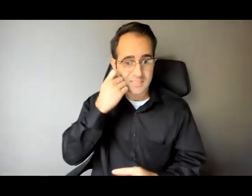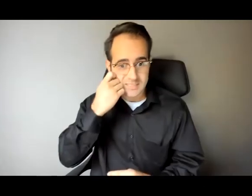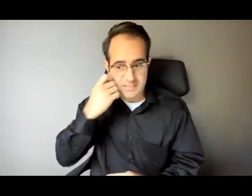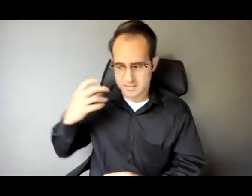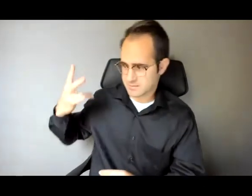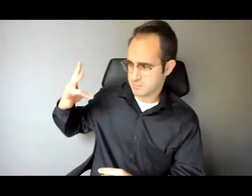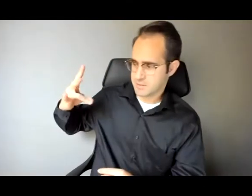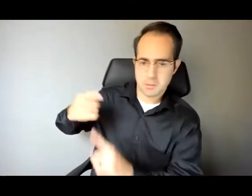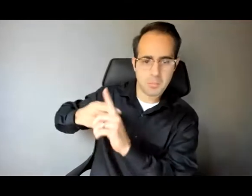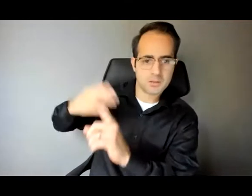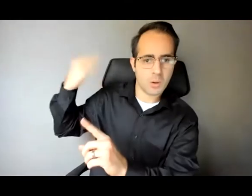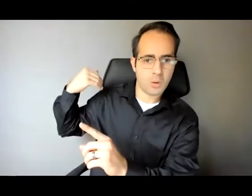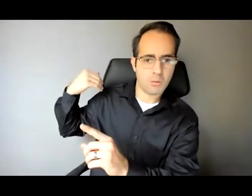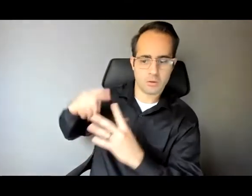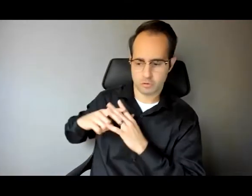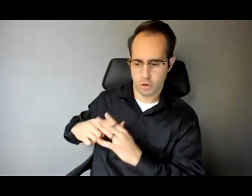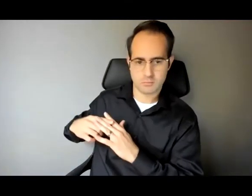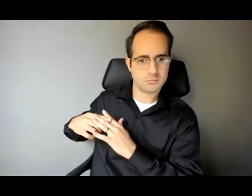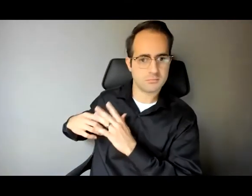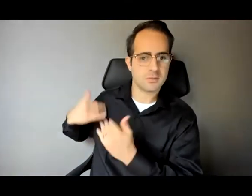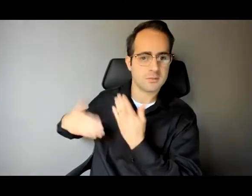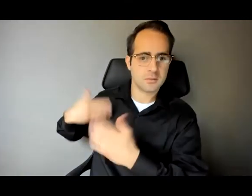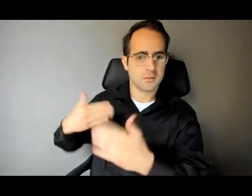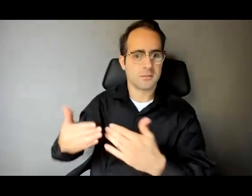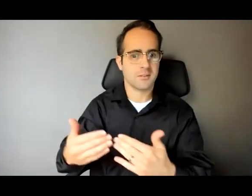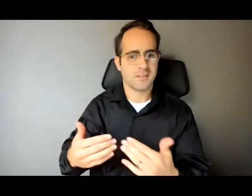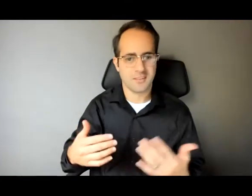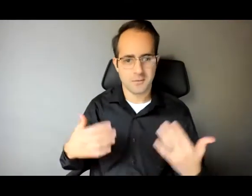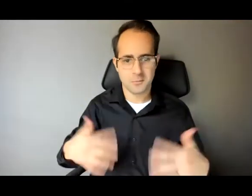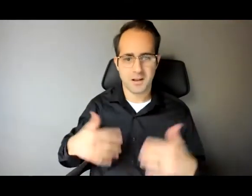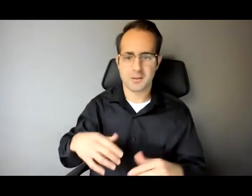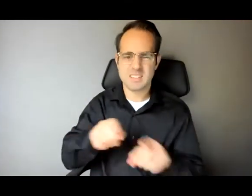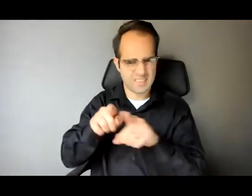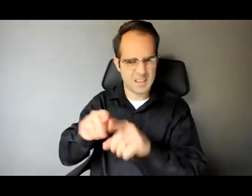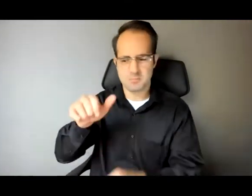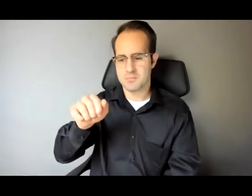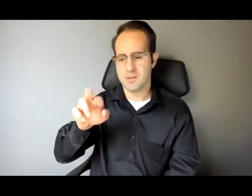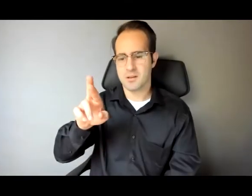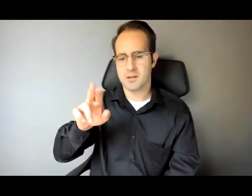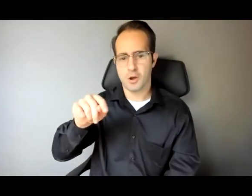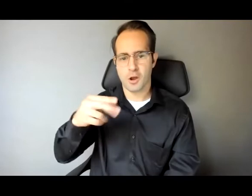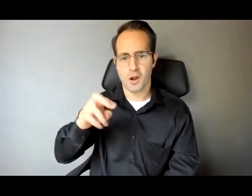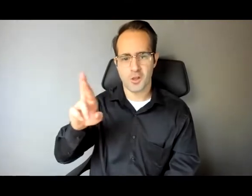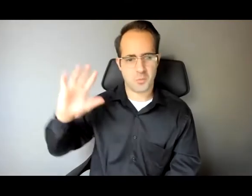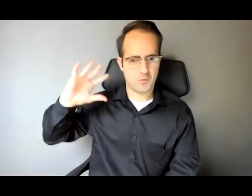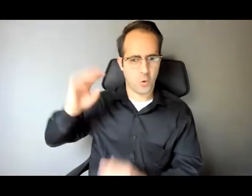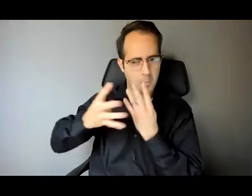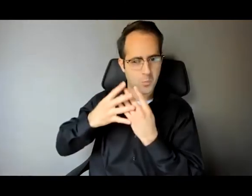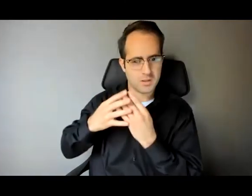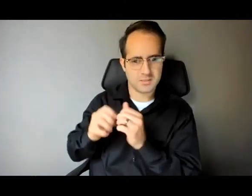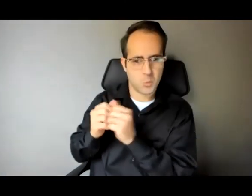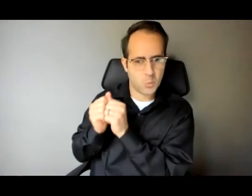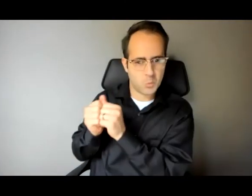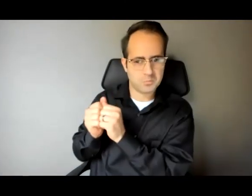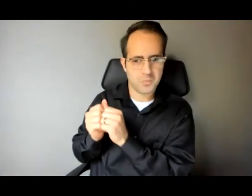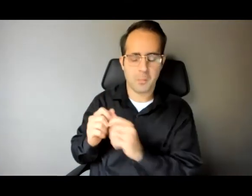and that that's the author story all over again right so anyway to answer your question I spend the other half of my life in real estate